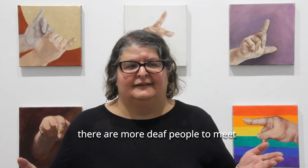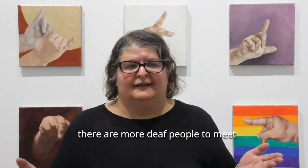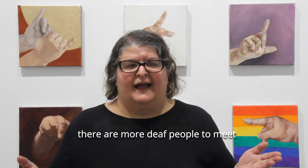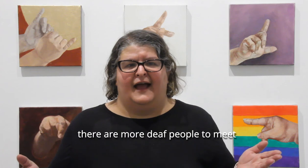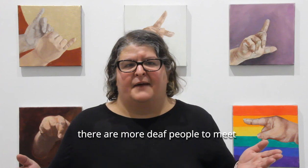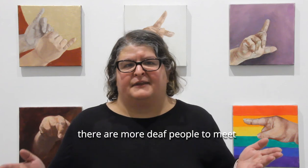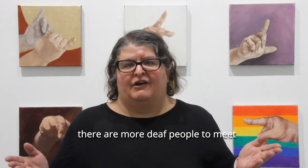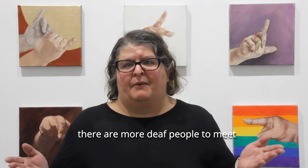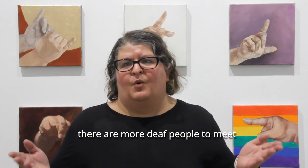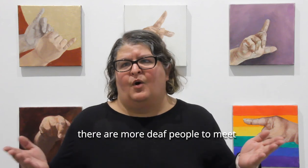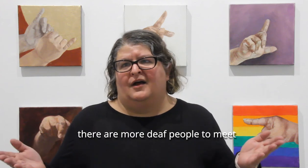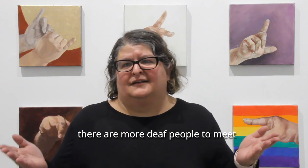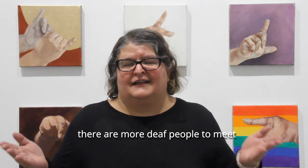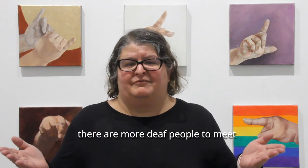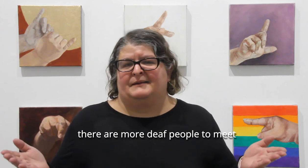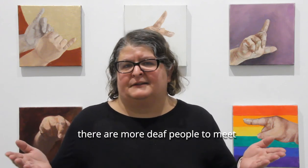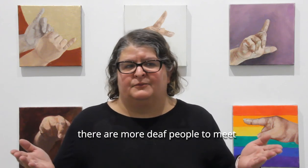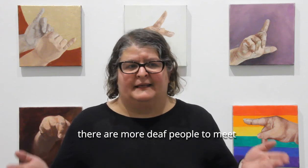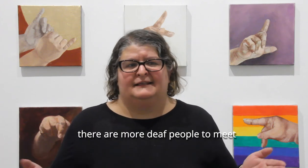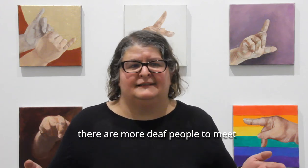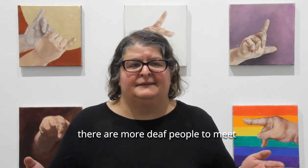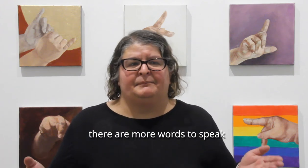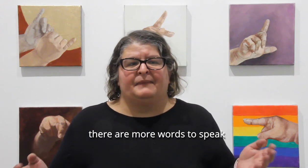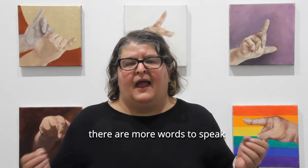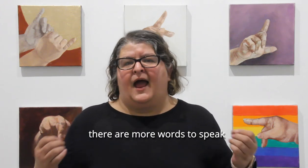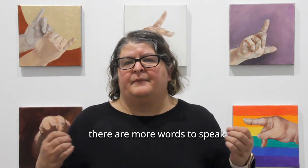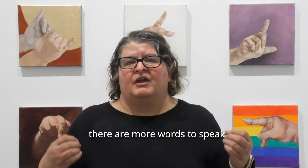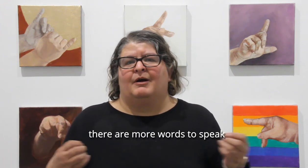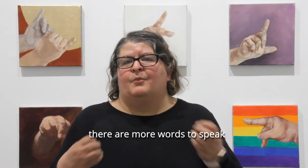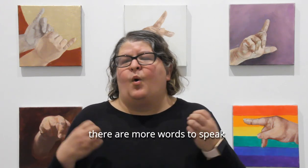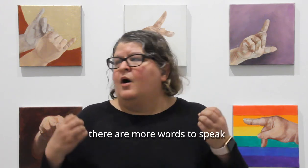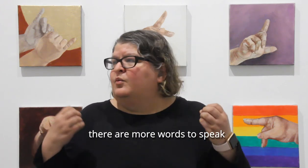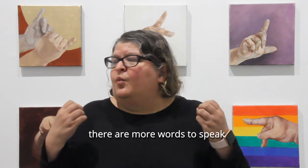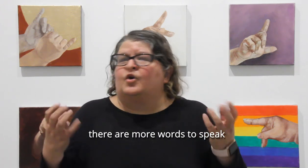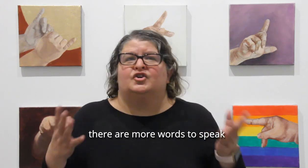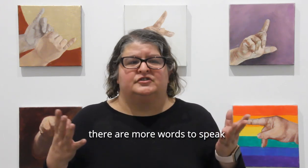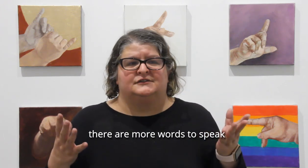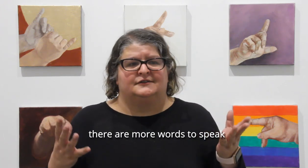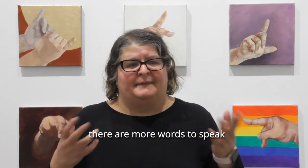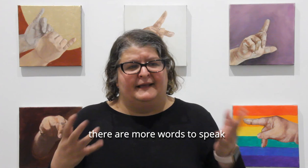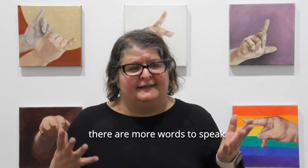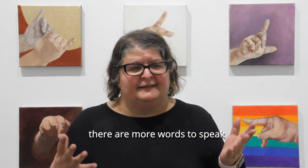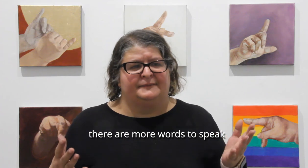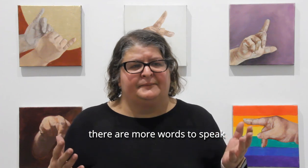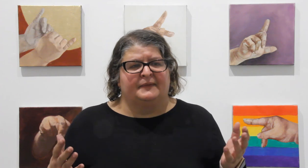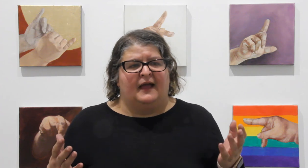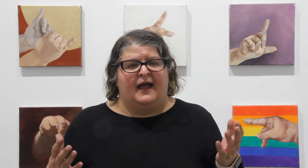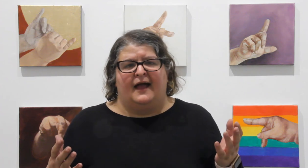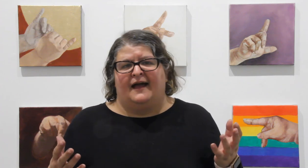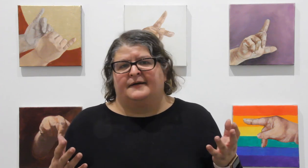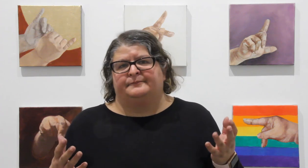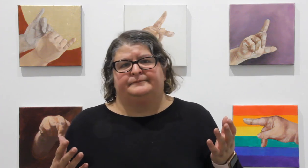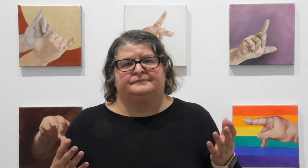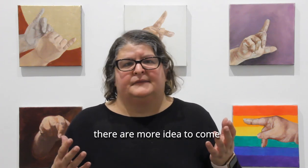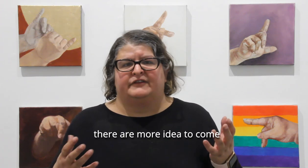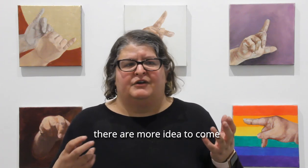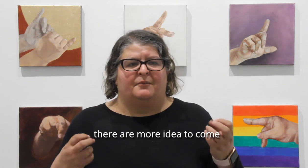Um, there are more deaf people to meet. Um, there are more worlds to speak. Um, there are